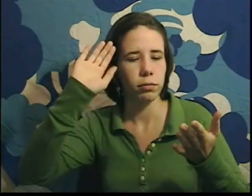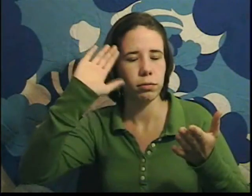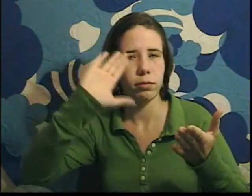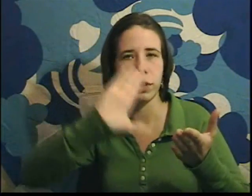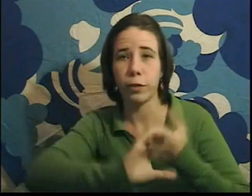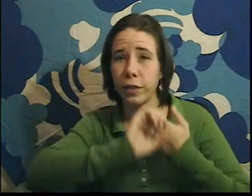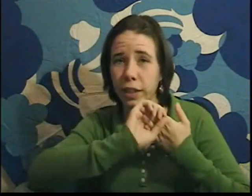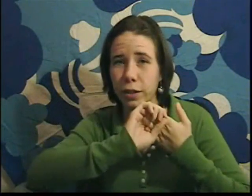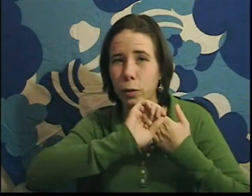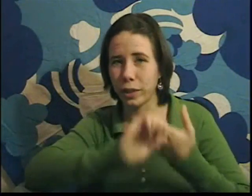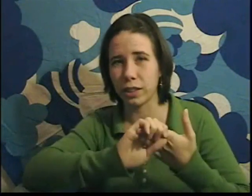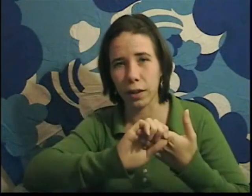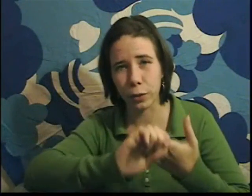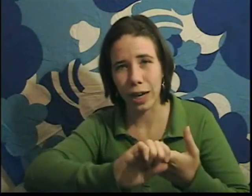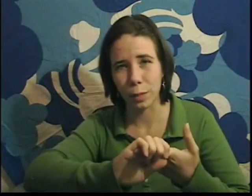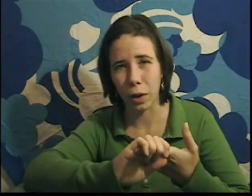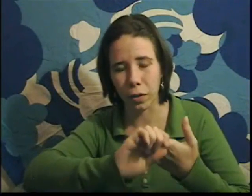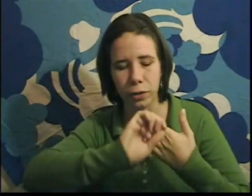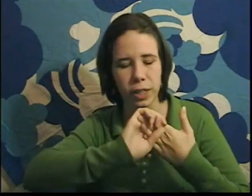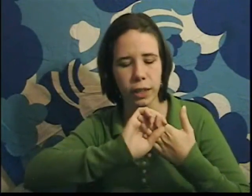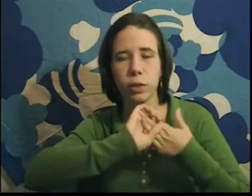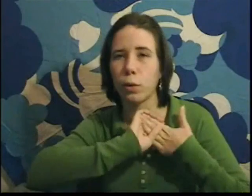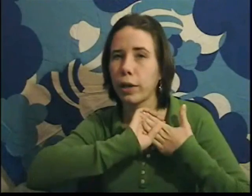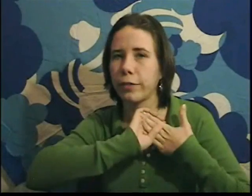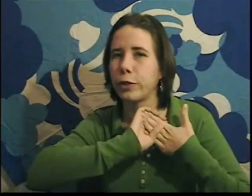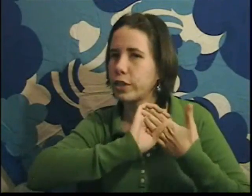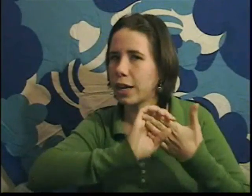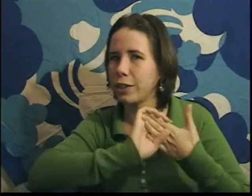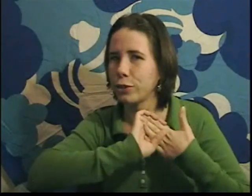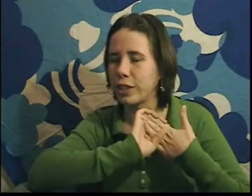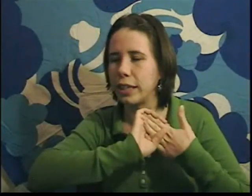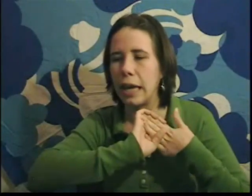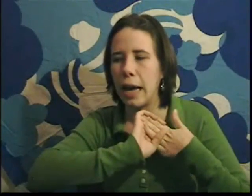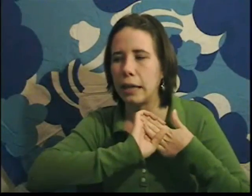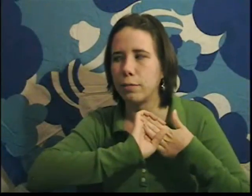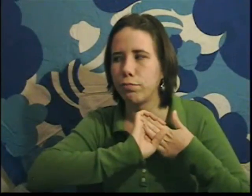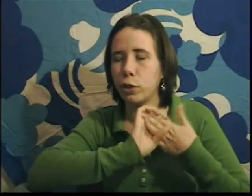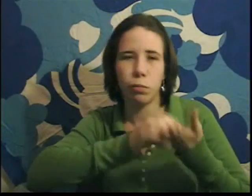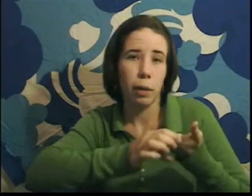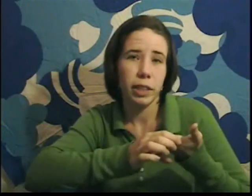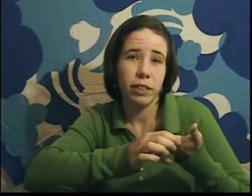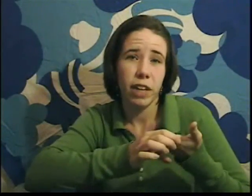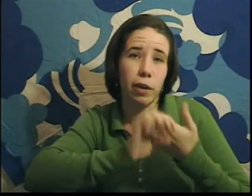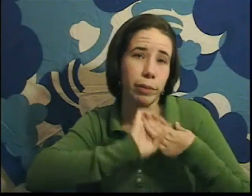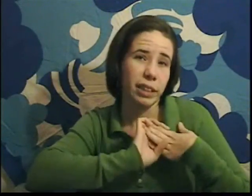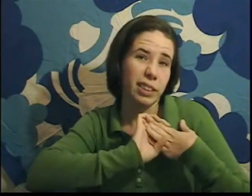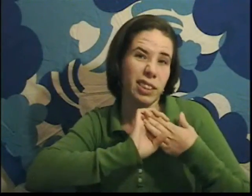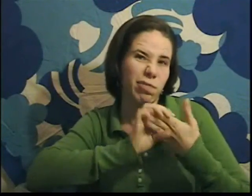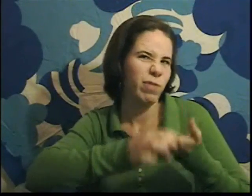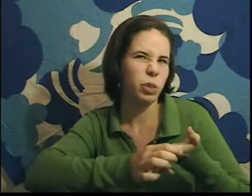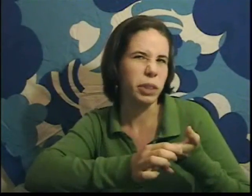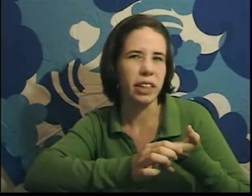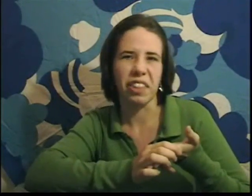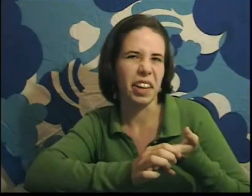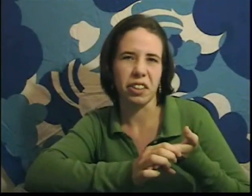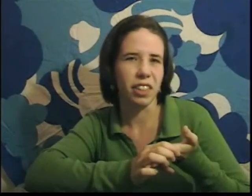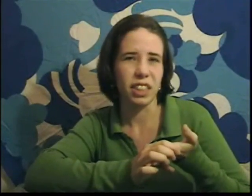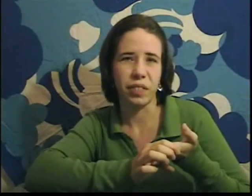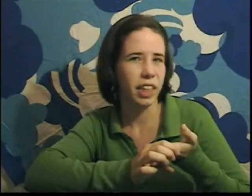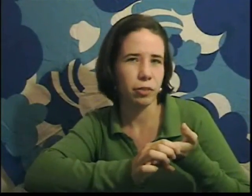So, if you feel like you have a really solid grasp on all those things, or if you're just not interested, you should probably leave now, because there's really nothing else in this video